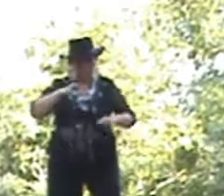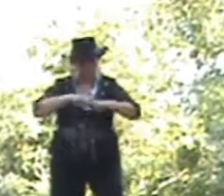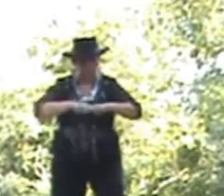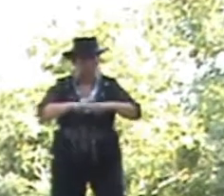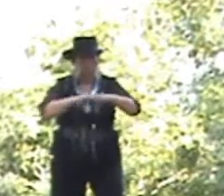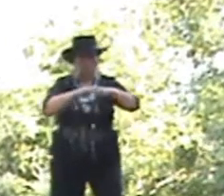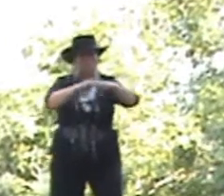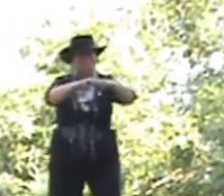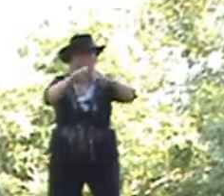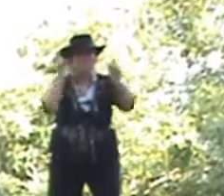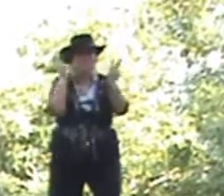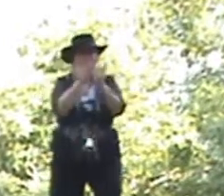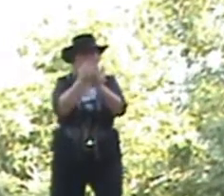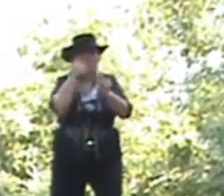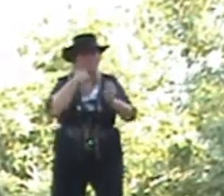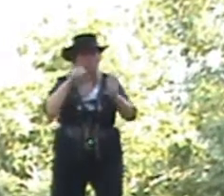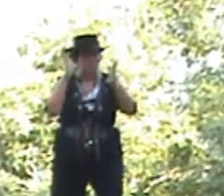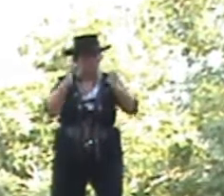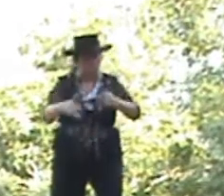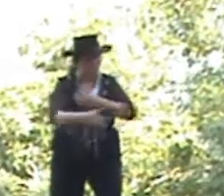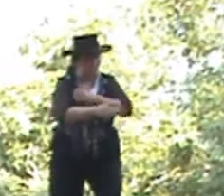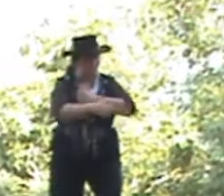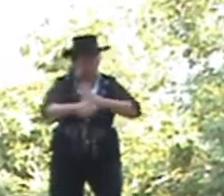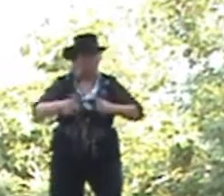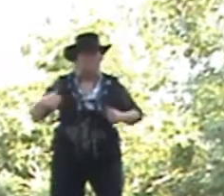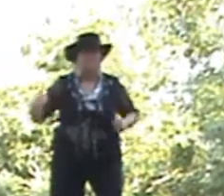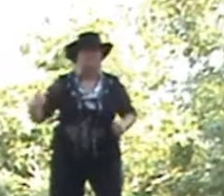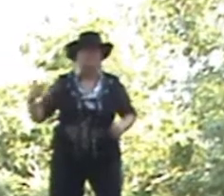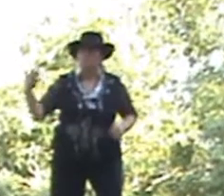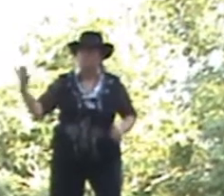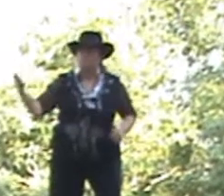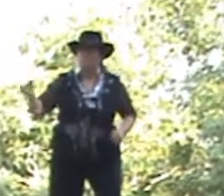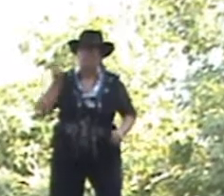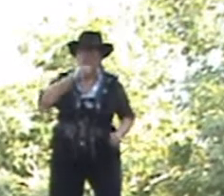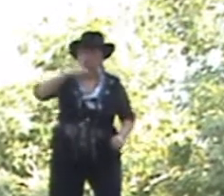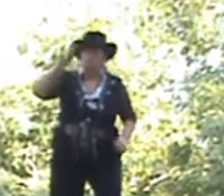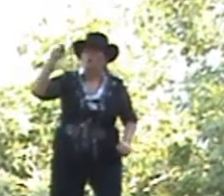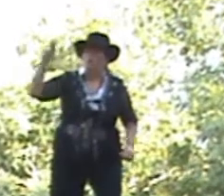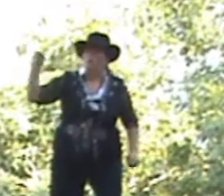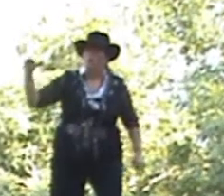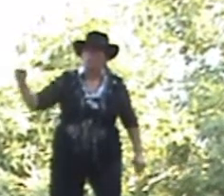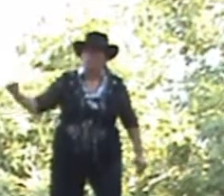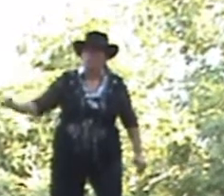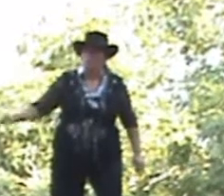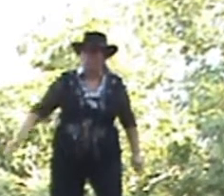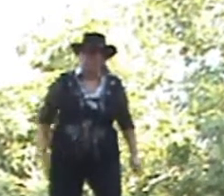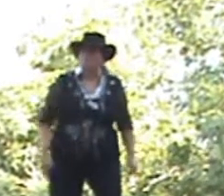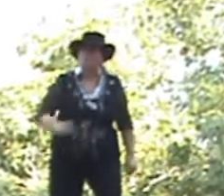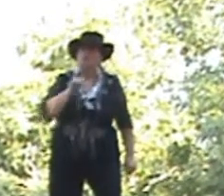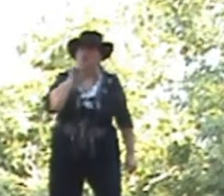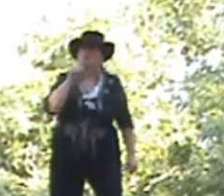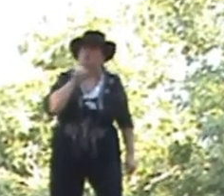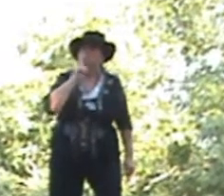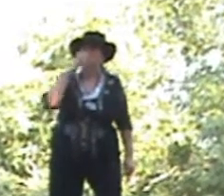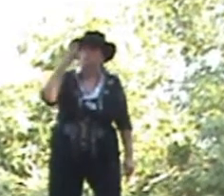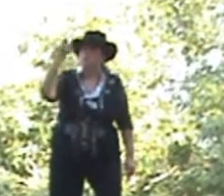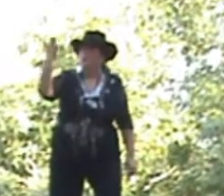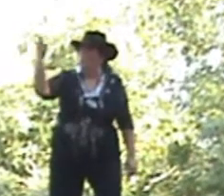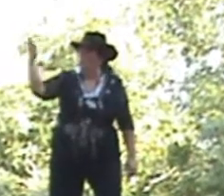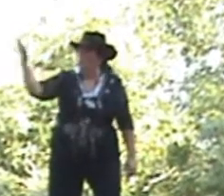You're right to meet the woman you stole from him, oh no, child oh don't go,